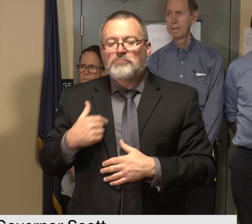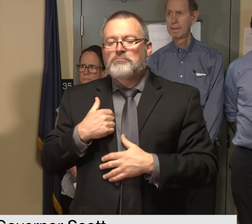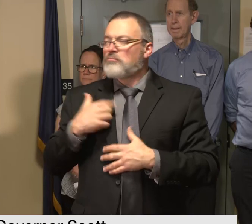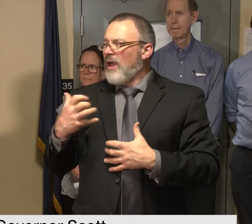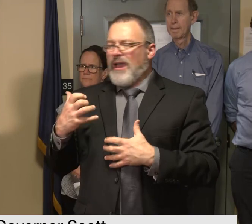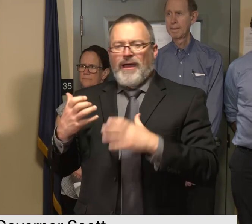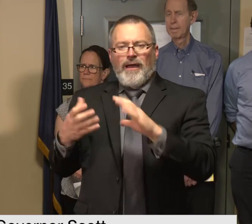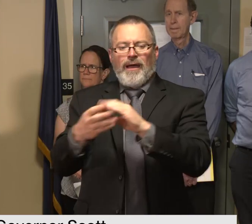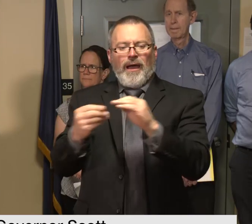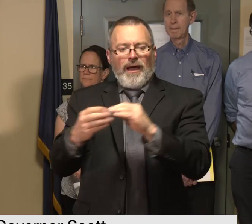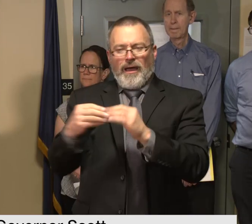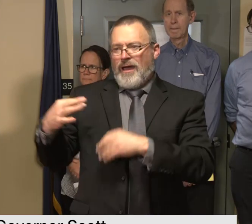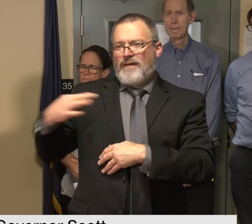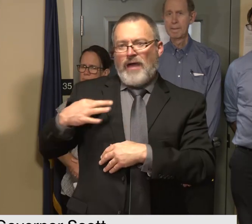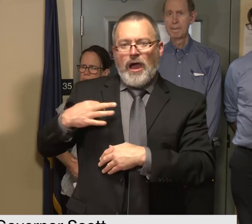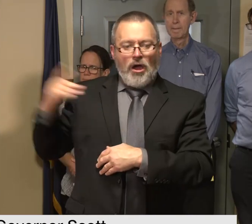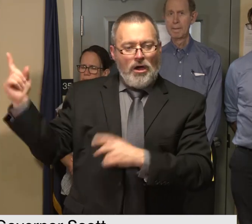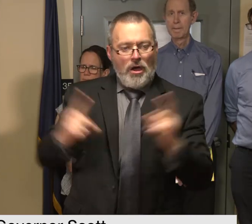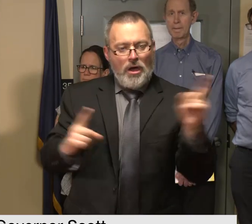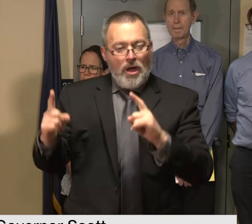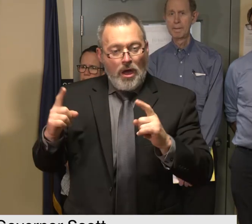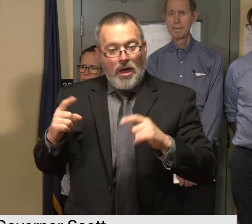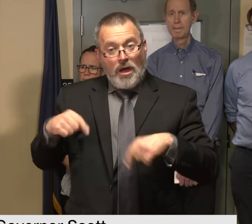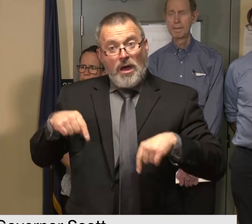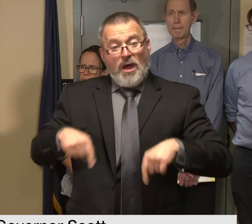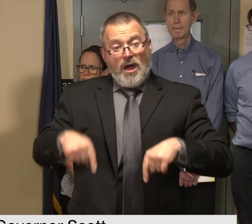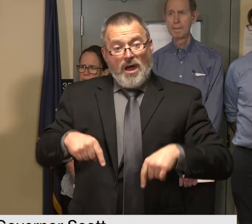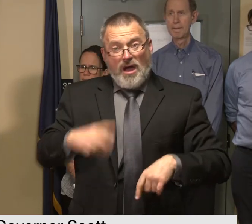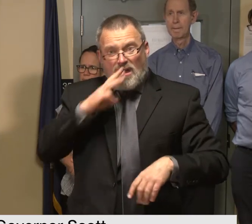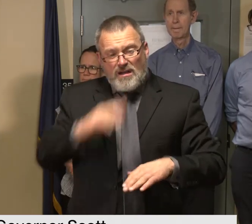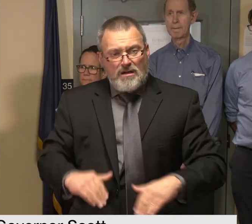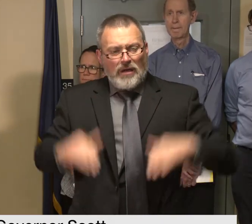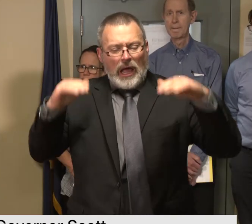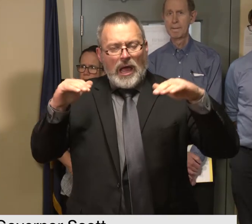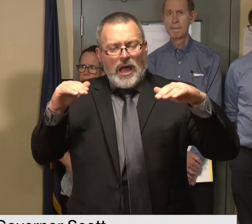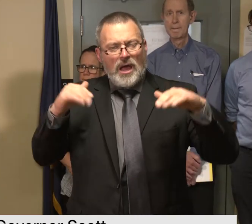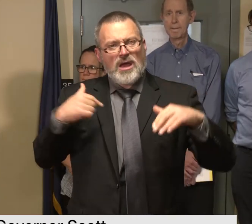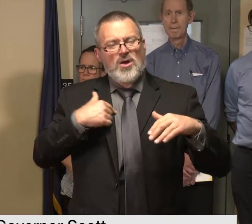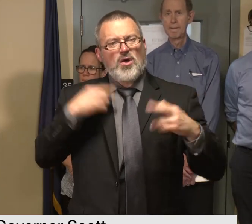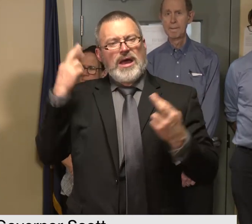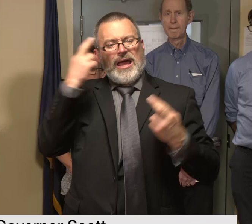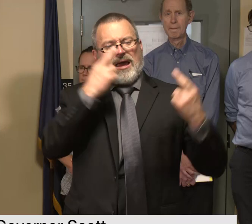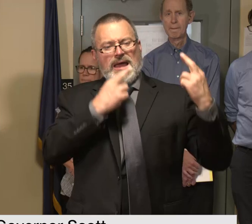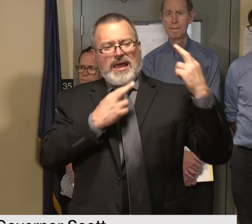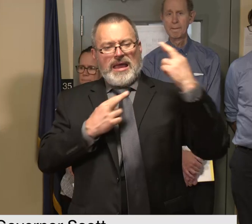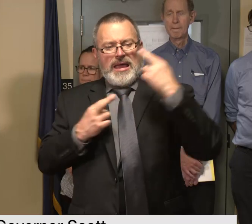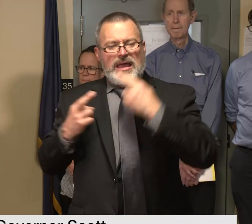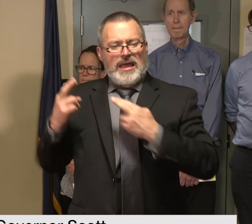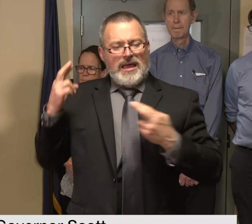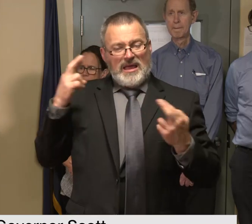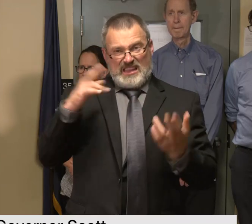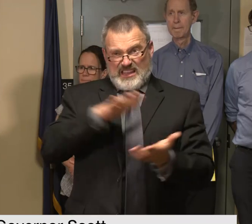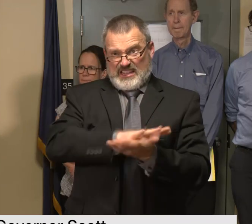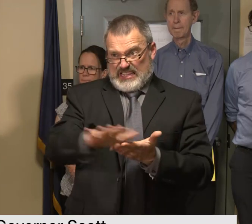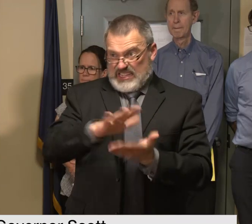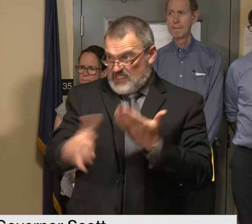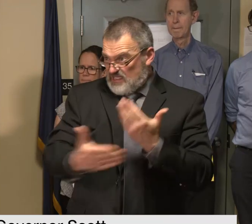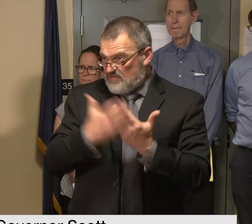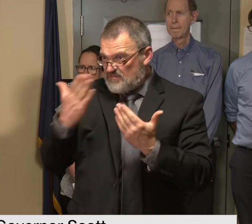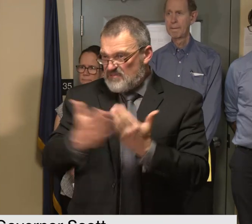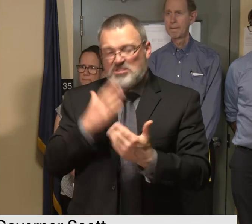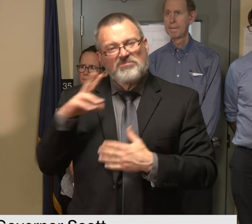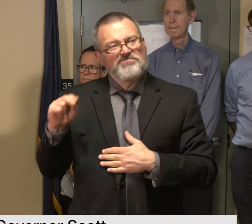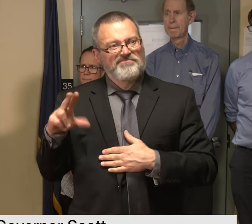people impacted by the flooding and they've realized that cleanup and recovery is not going to be easy thankfully your fellow